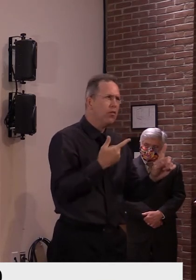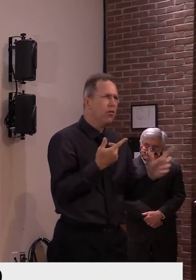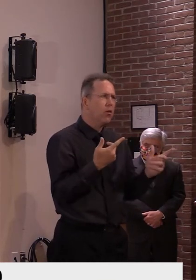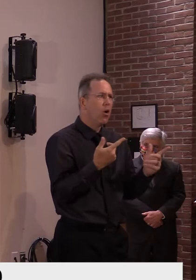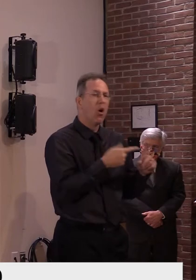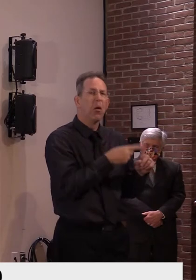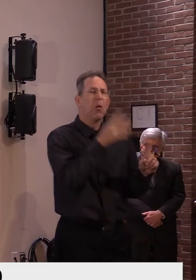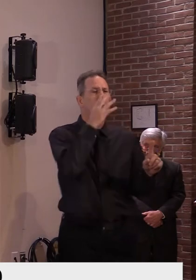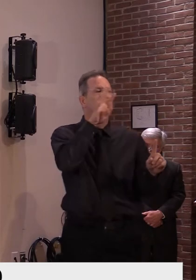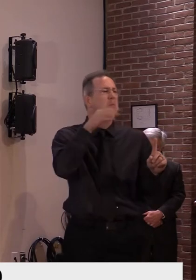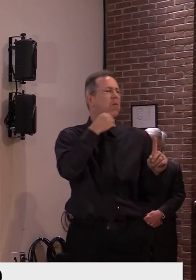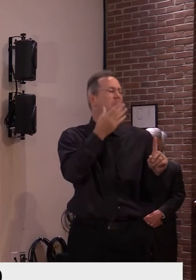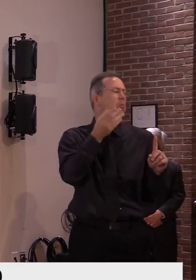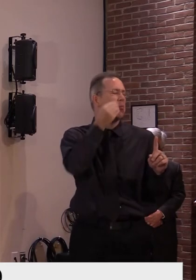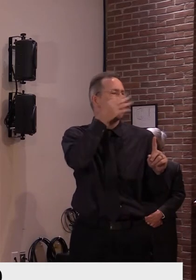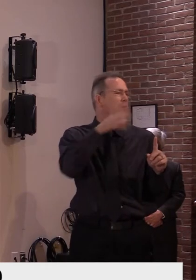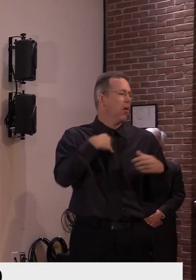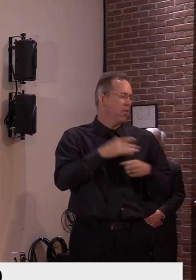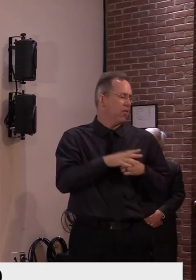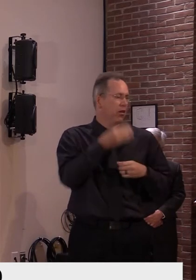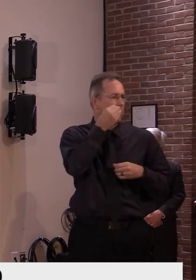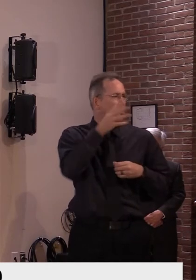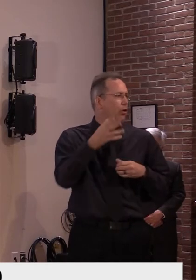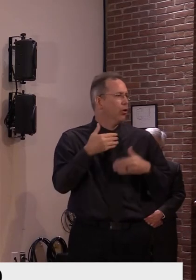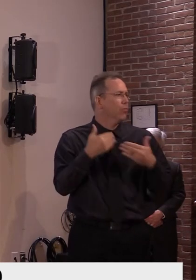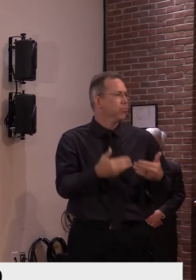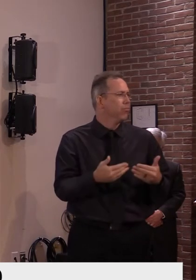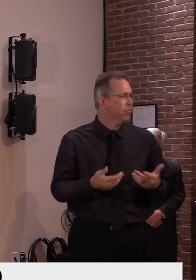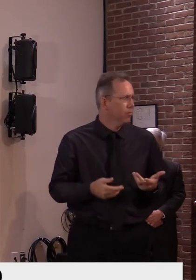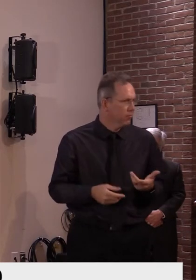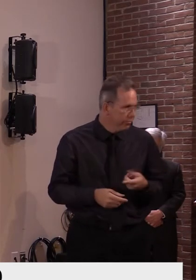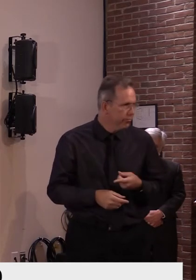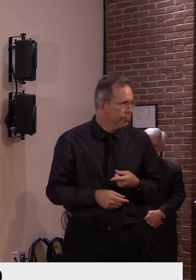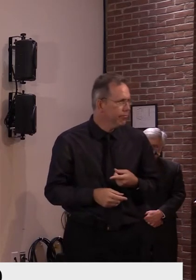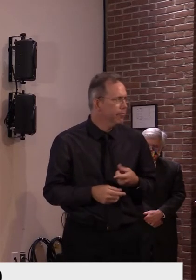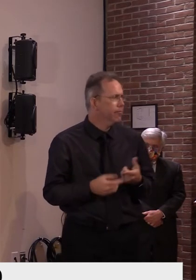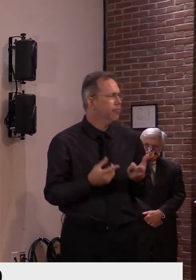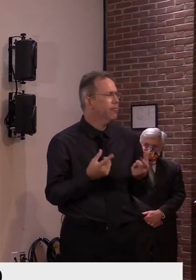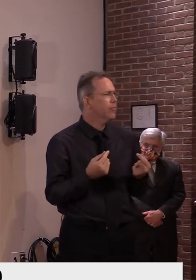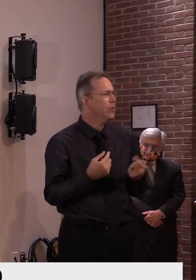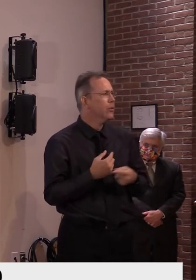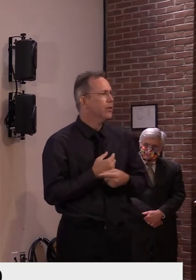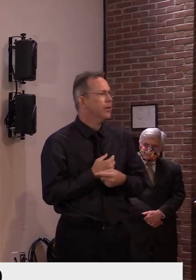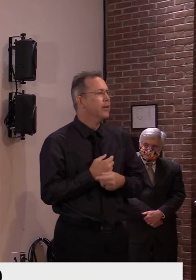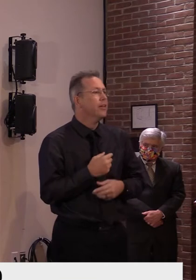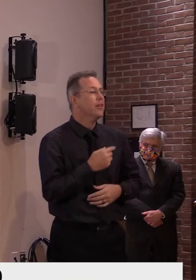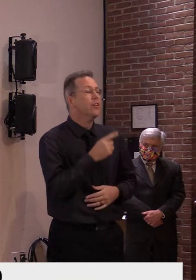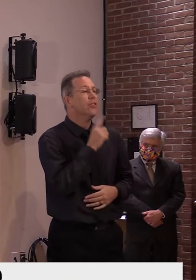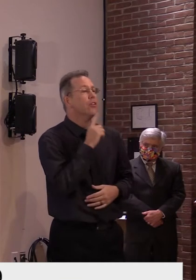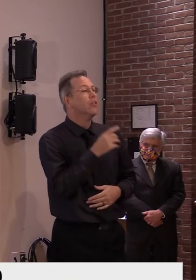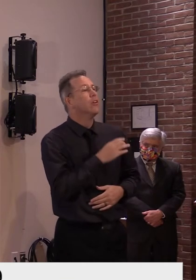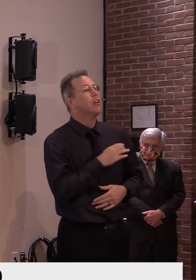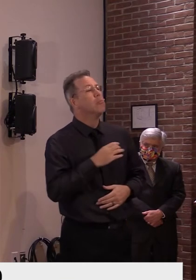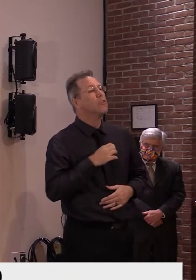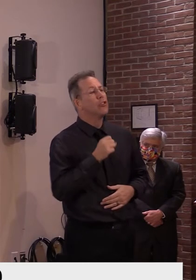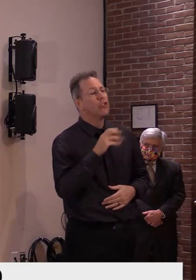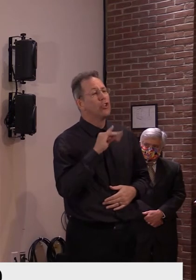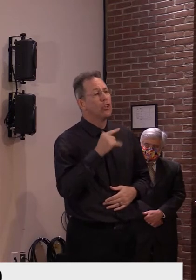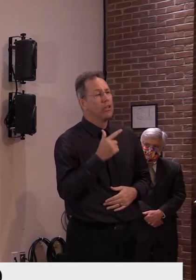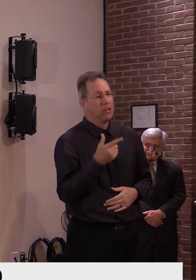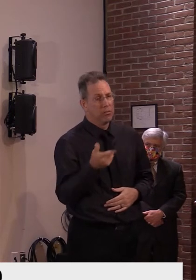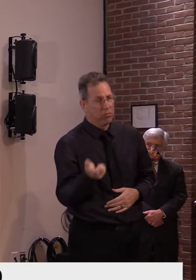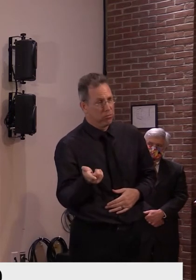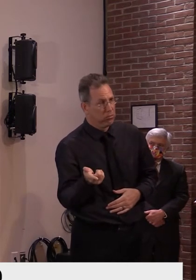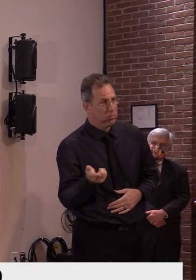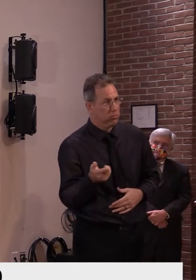Yeah. Um, I, I should leave that to Commissioner Scherling. We have not actually implemented enforcement activities